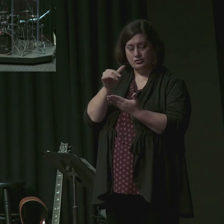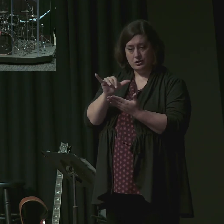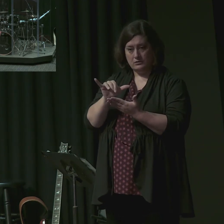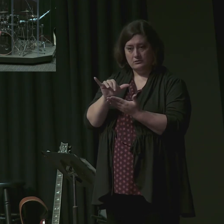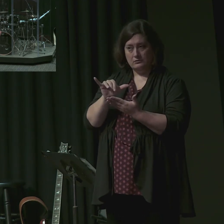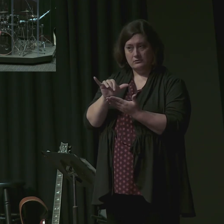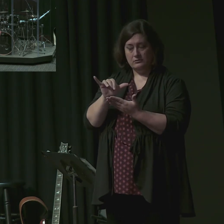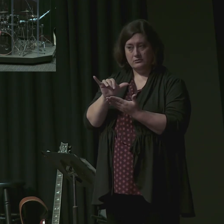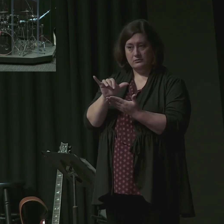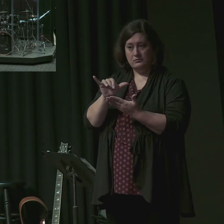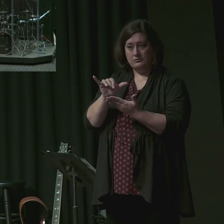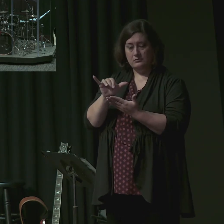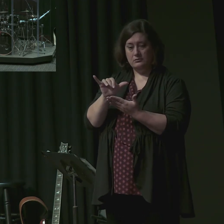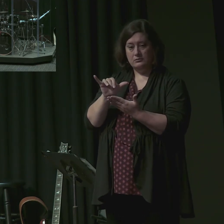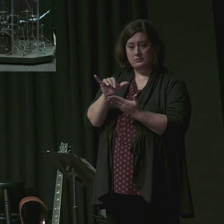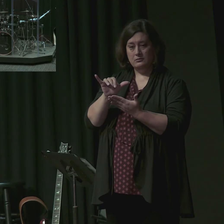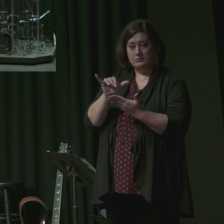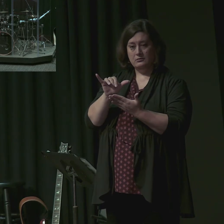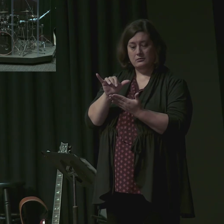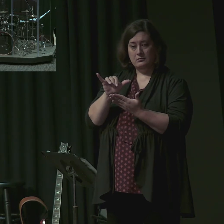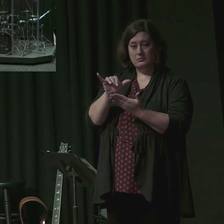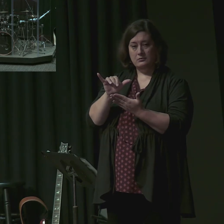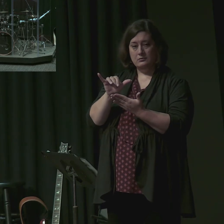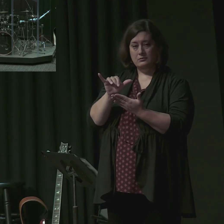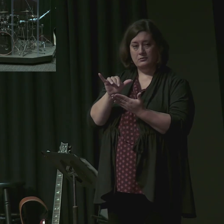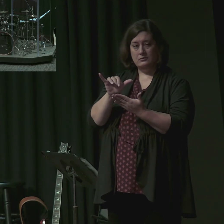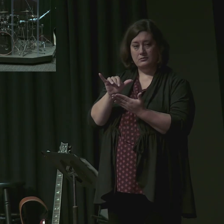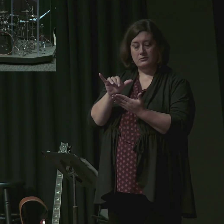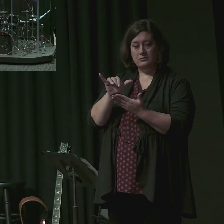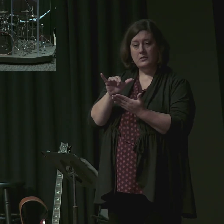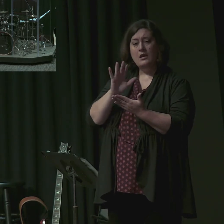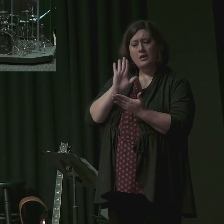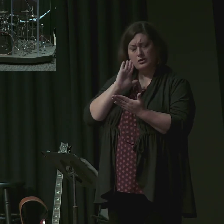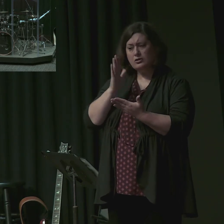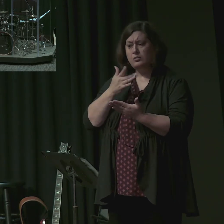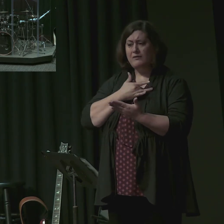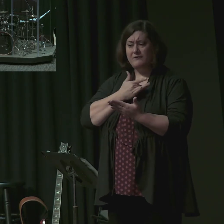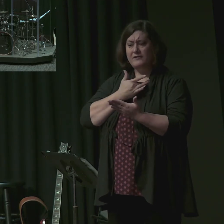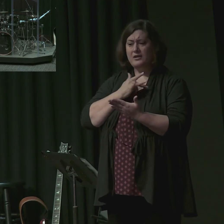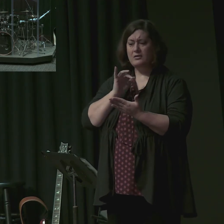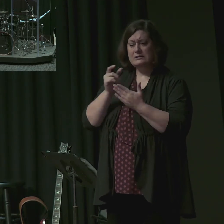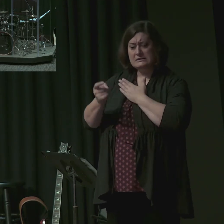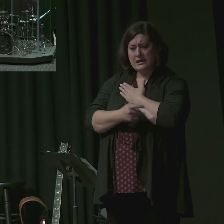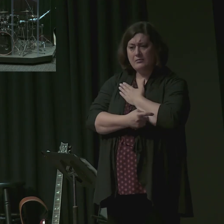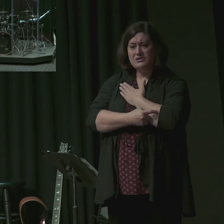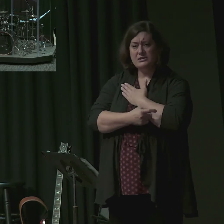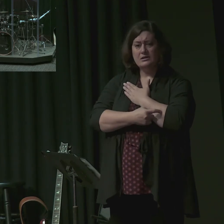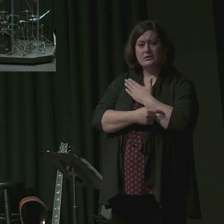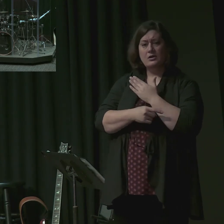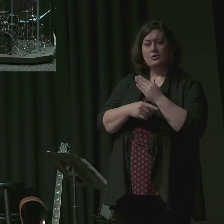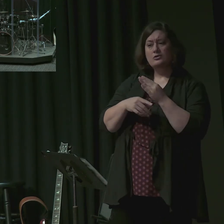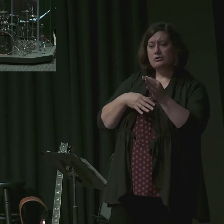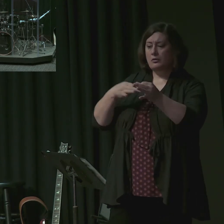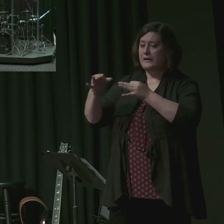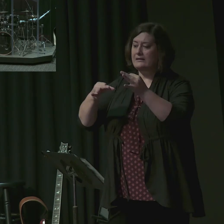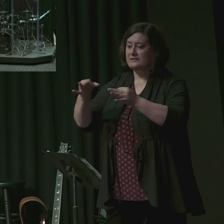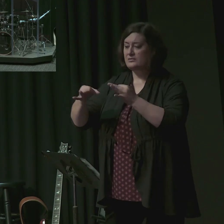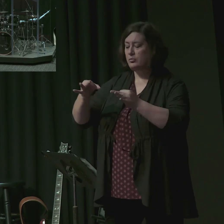phrases in the text to a launching pad to do theology that may well be behind